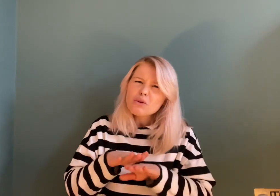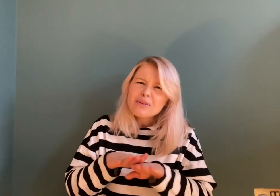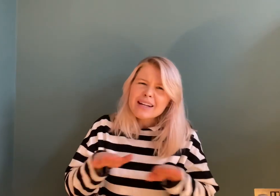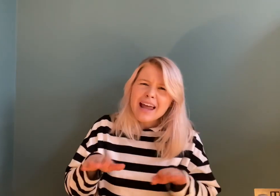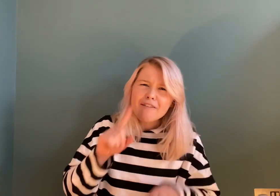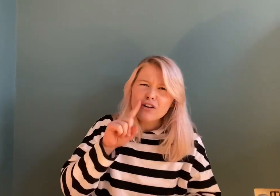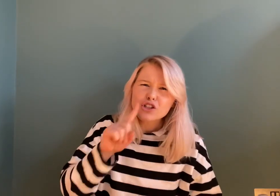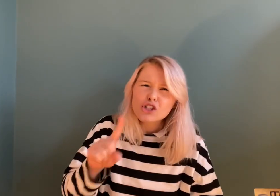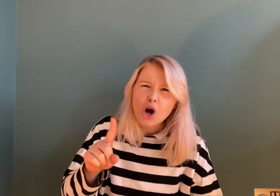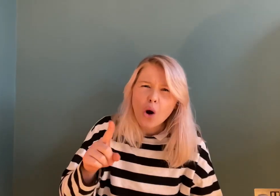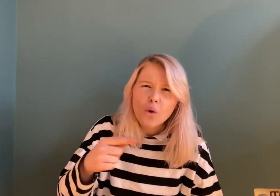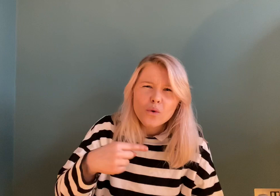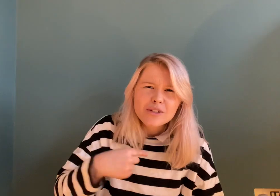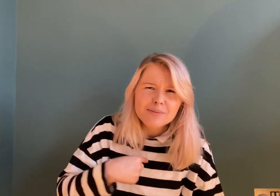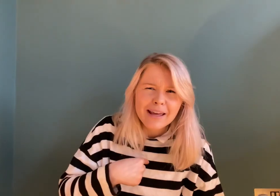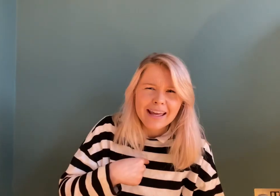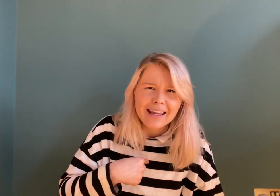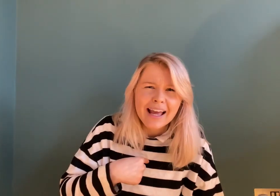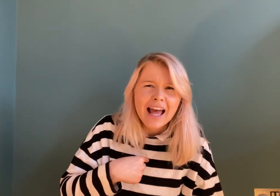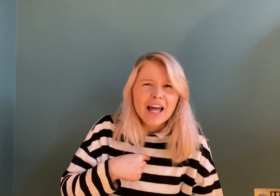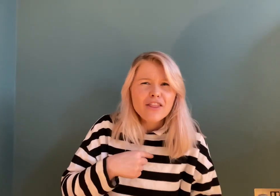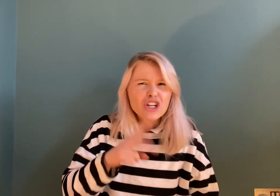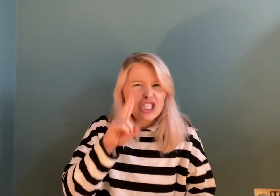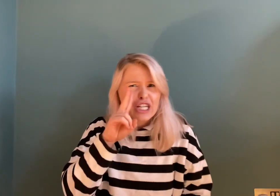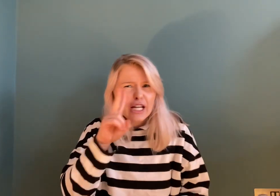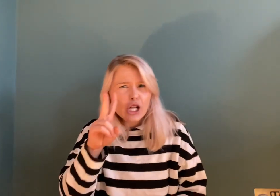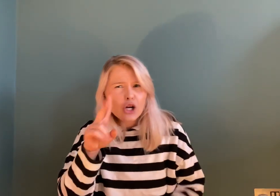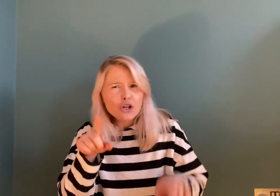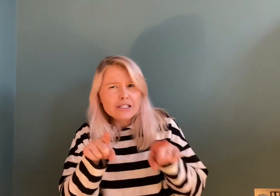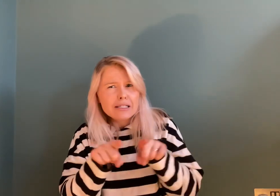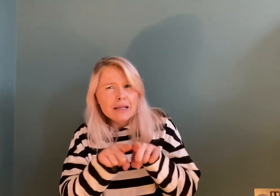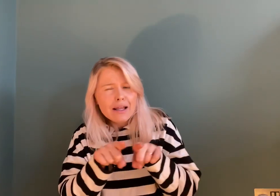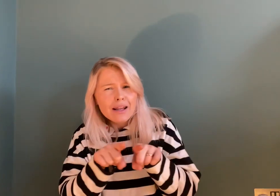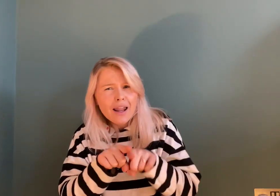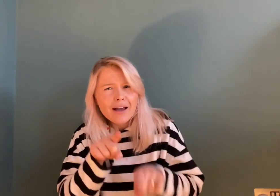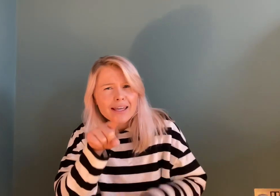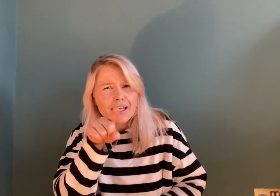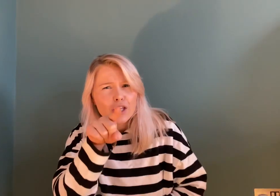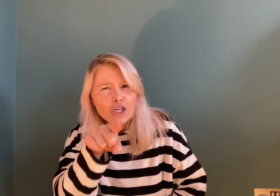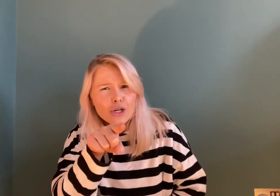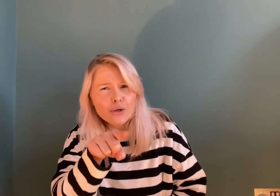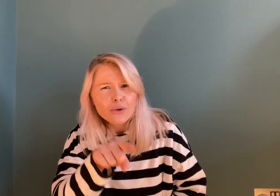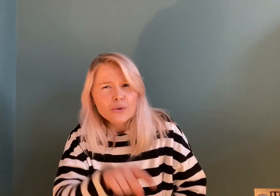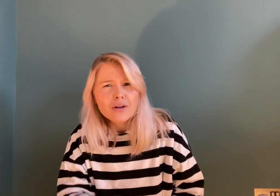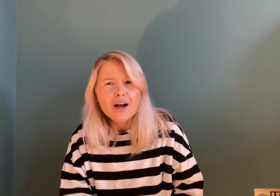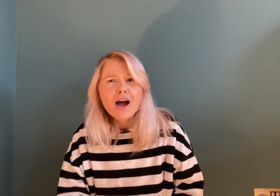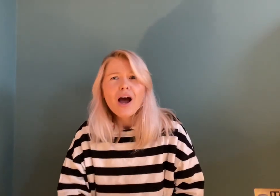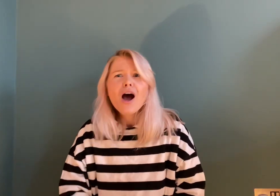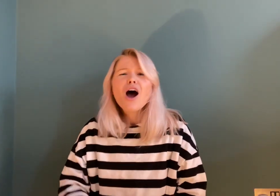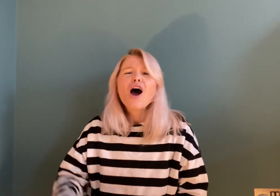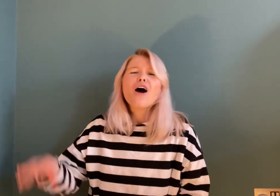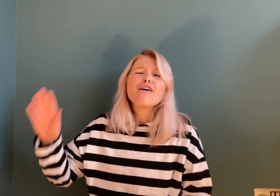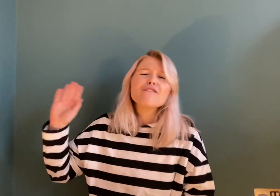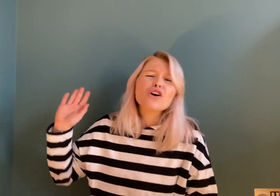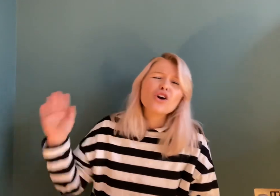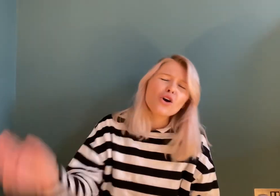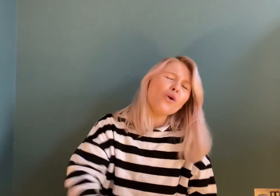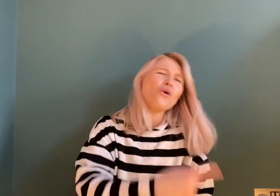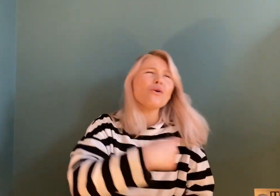never told me that she looked like you. Of course